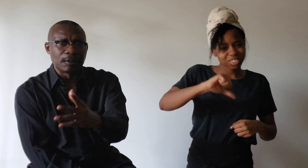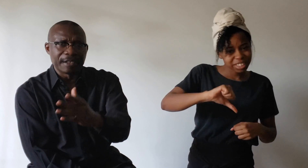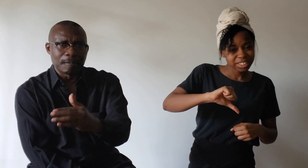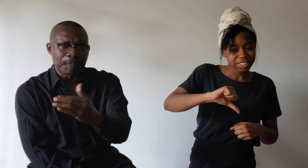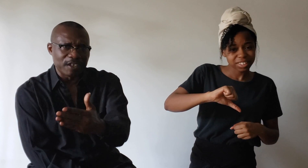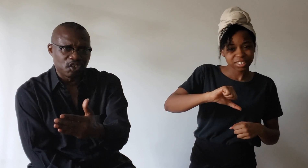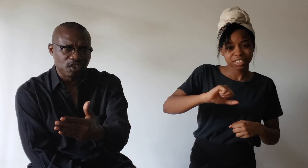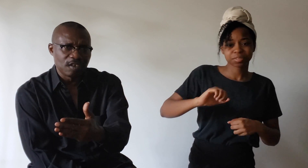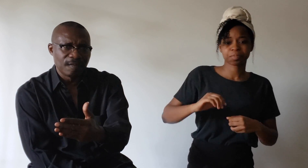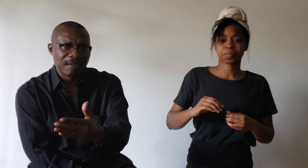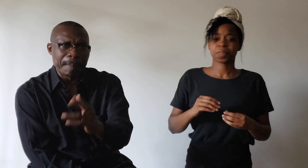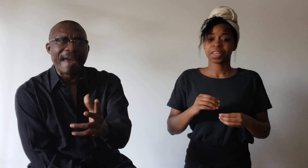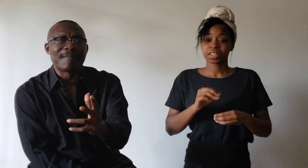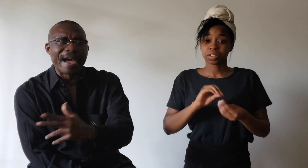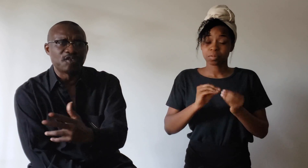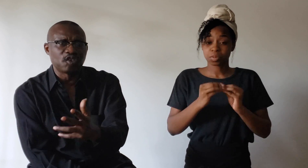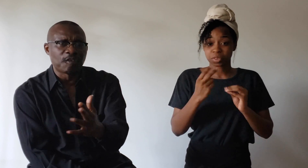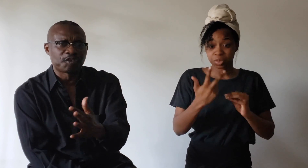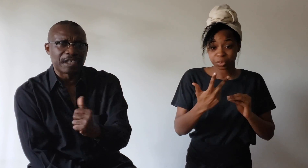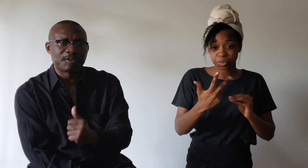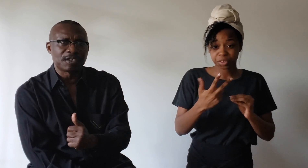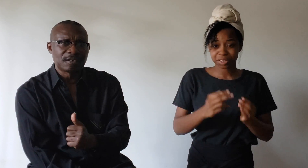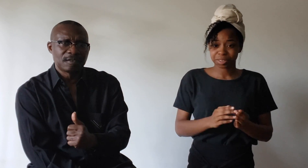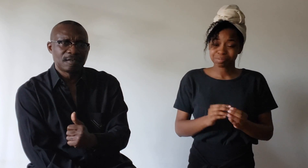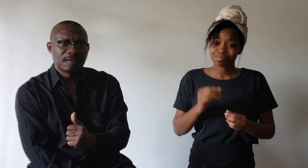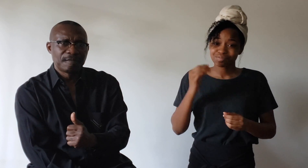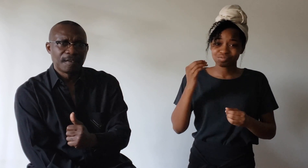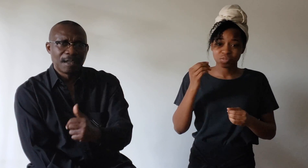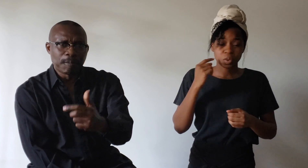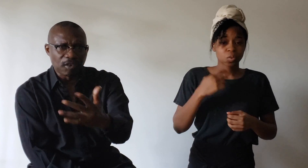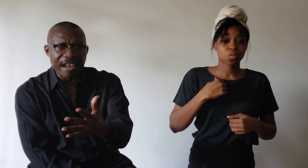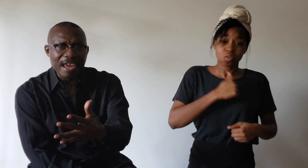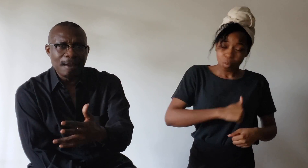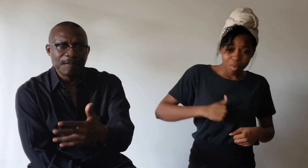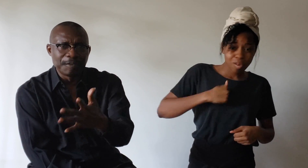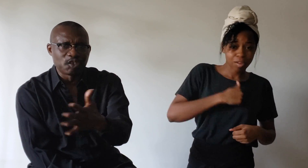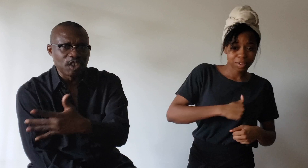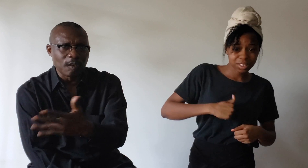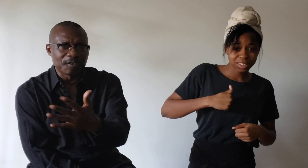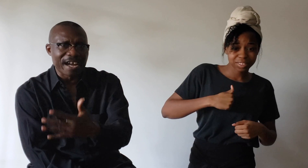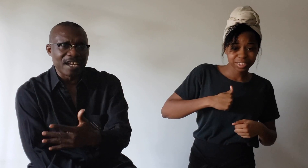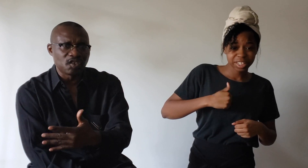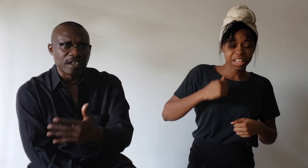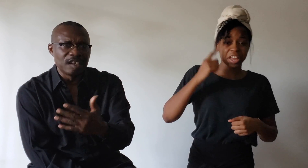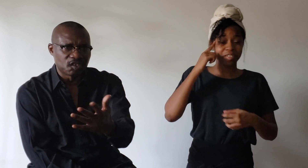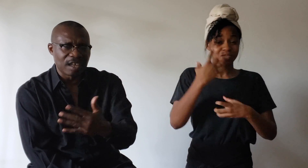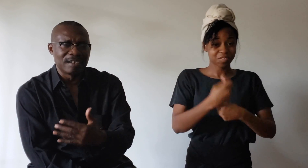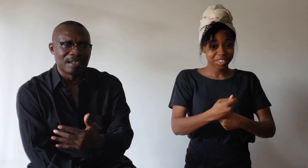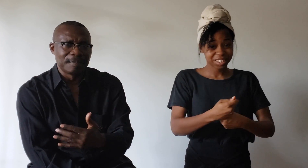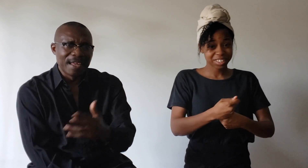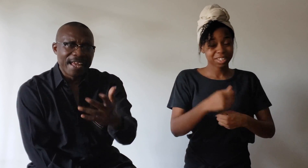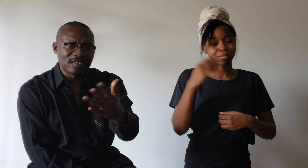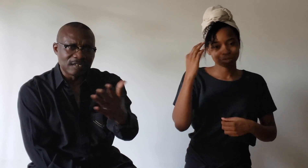know, like preach the paramedics of Scripture, proclaim the return of Christ and His kingdom, etc.